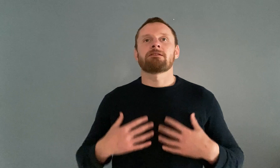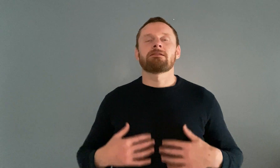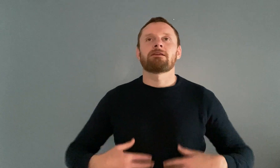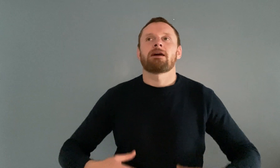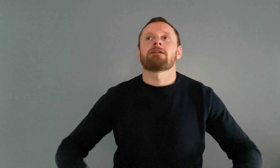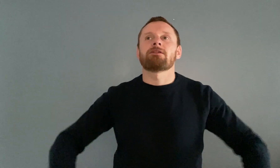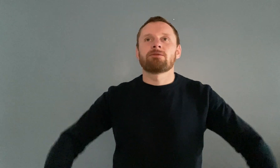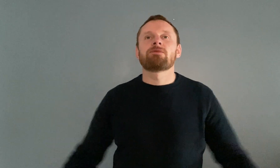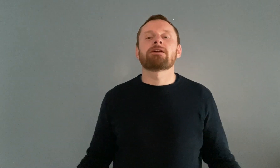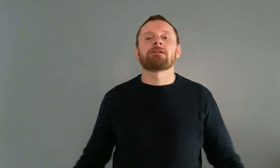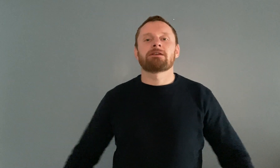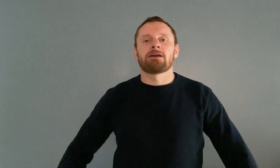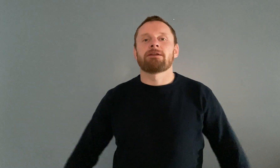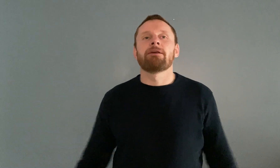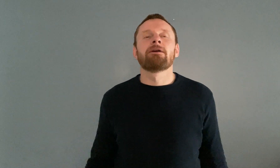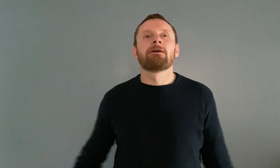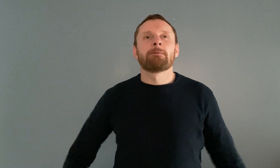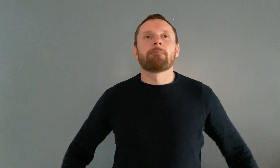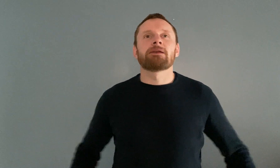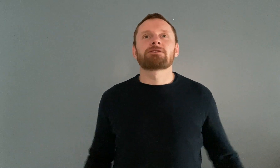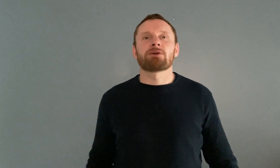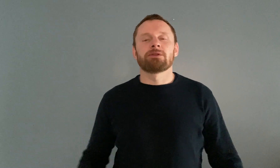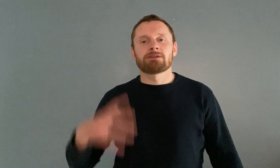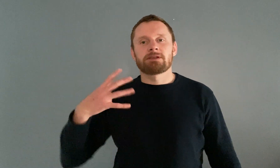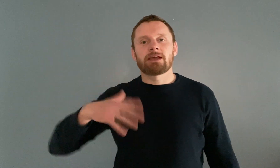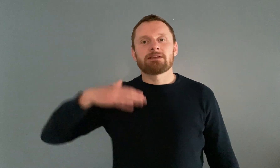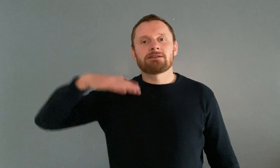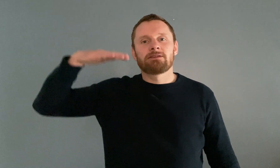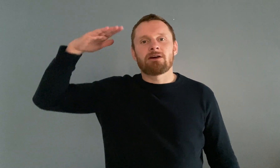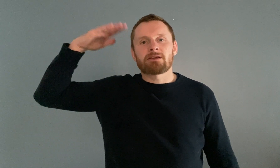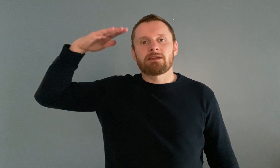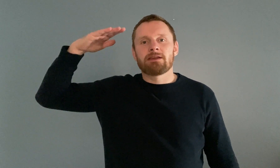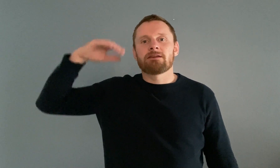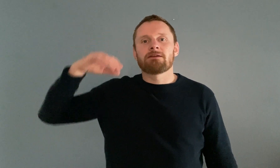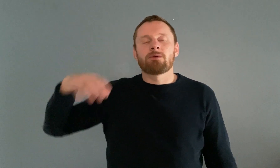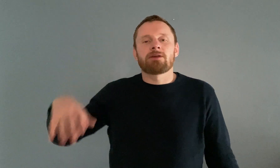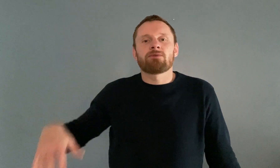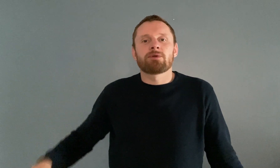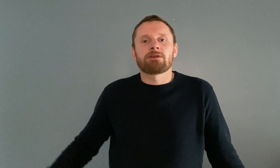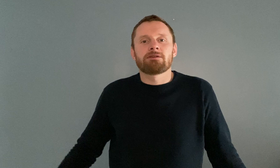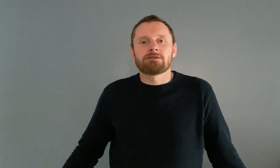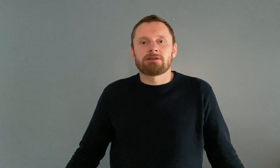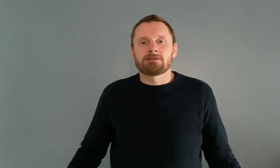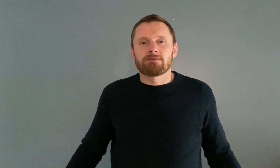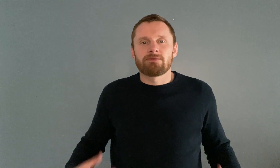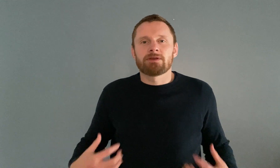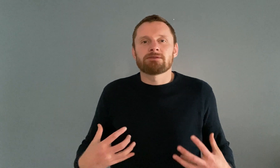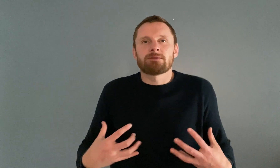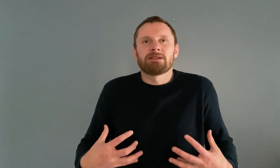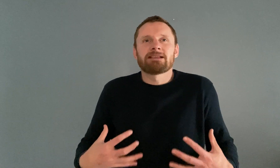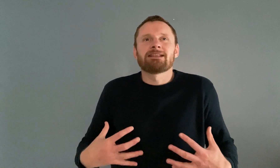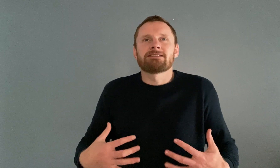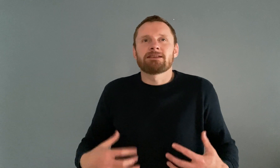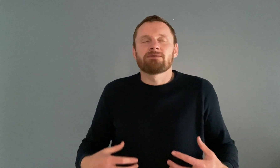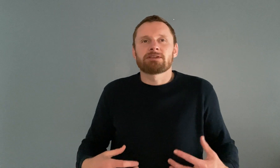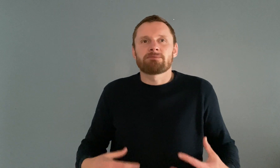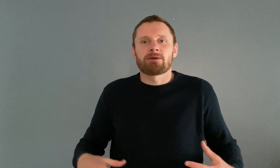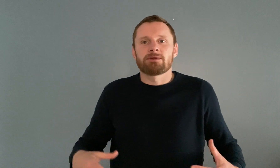and feel it and make sure it doesn't get stuck here whenever we start to feel some intensity of experience